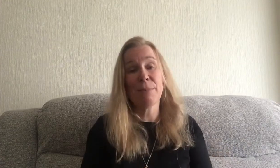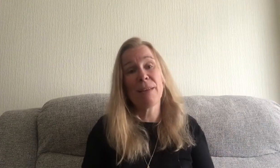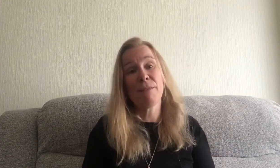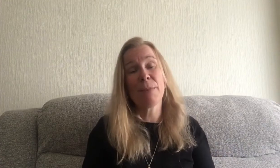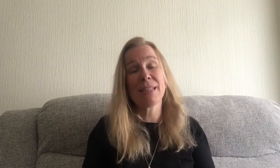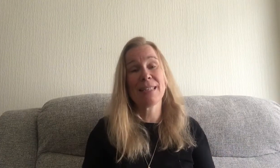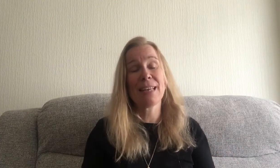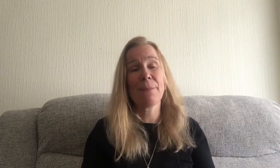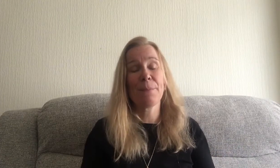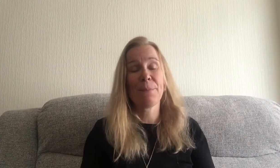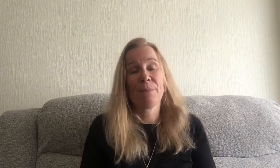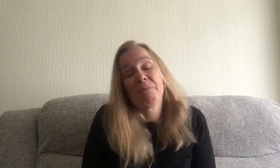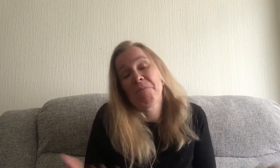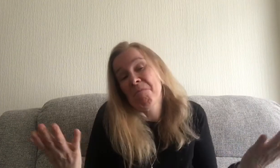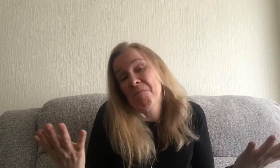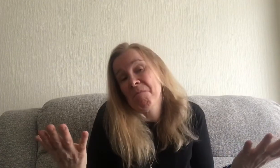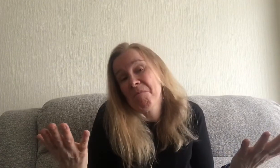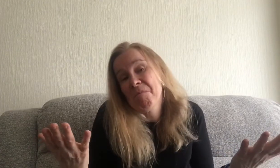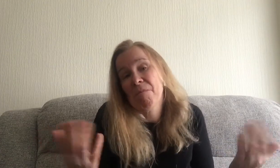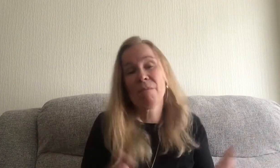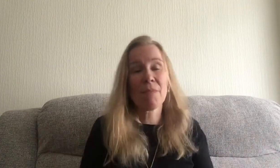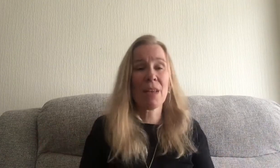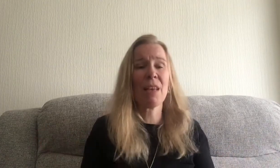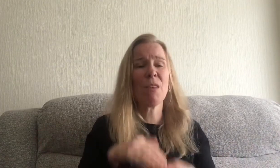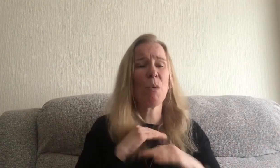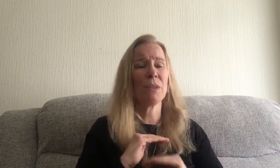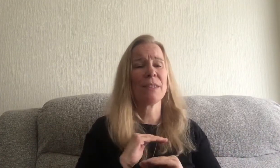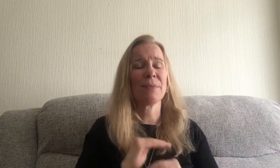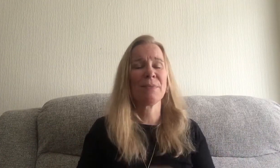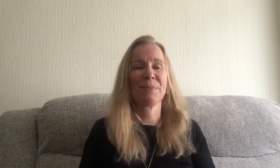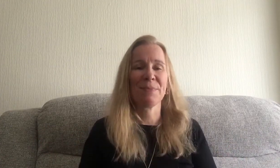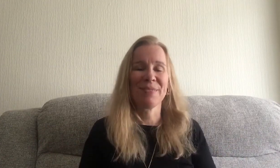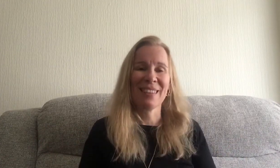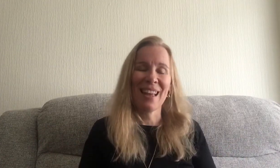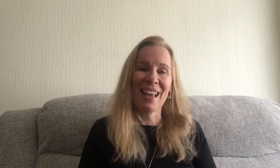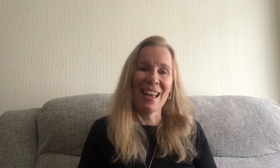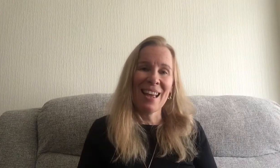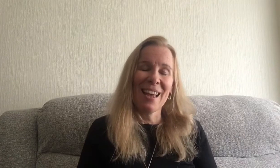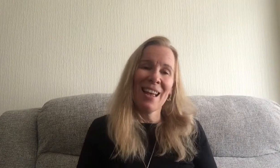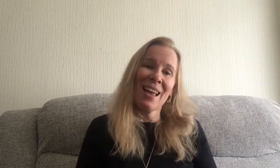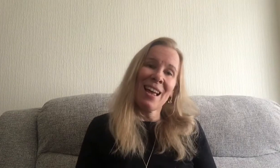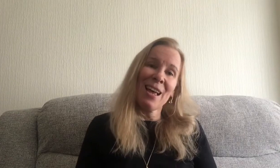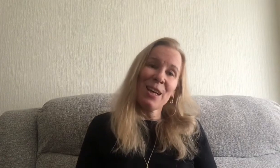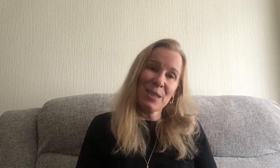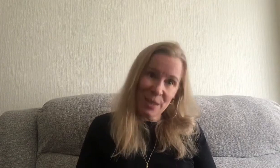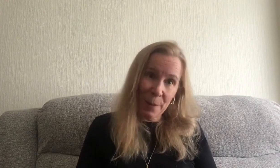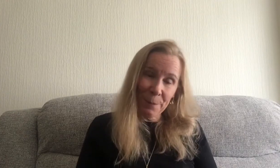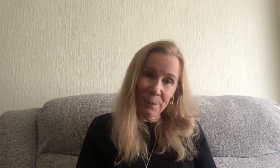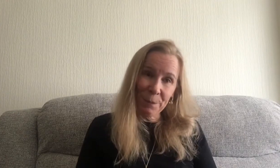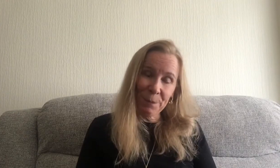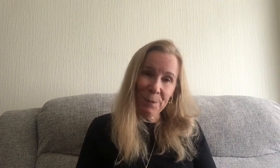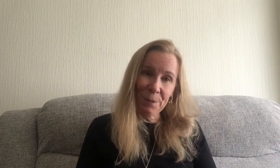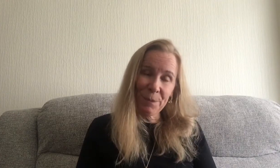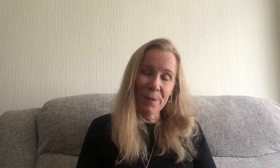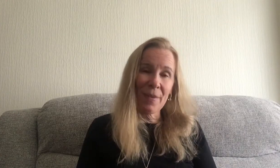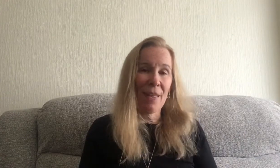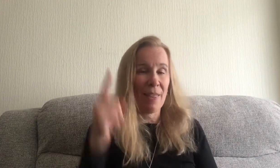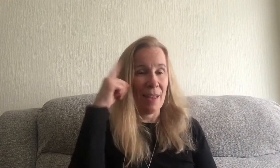me for me to see if you want so think